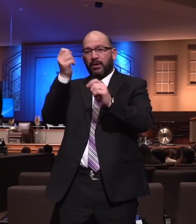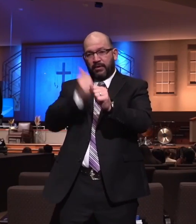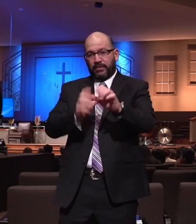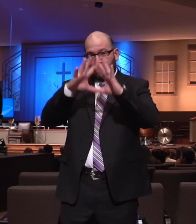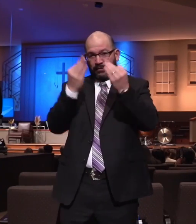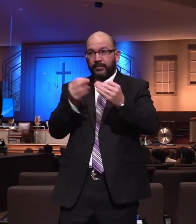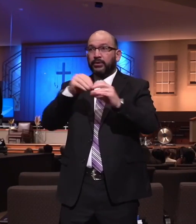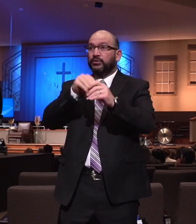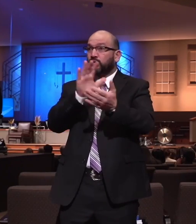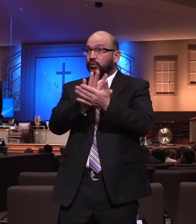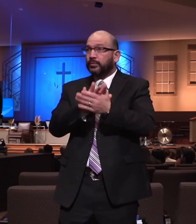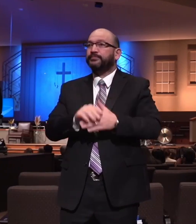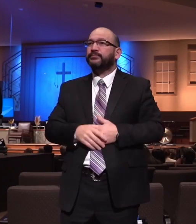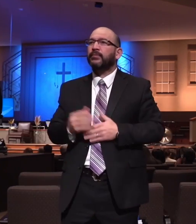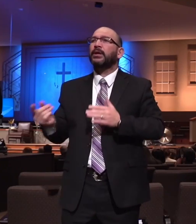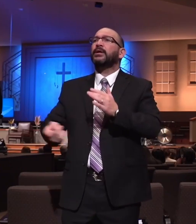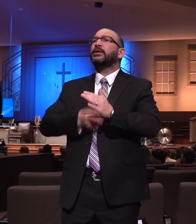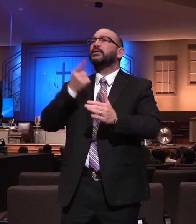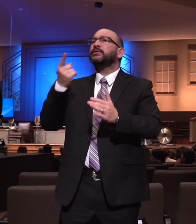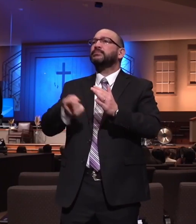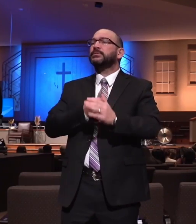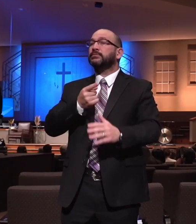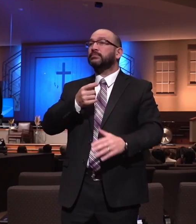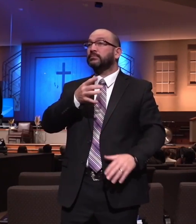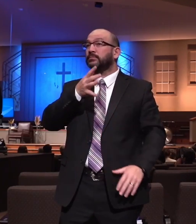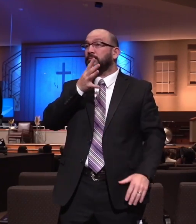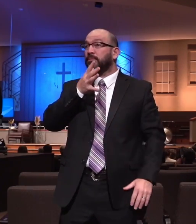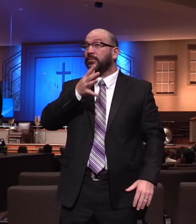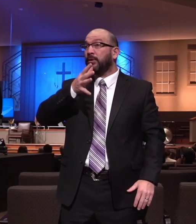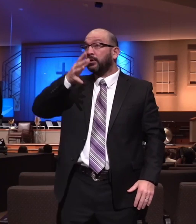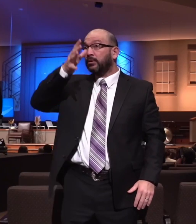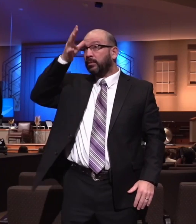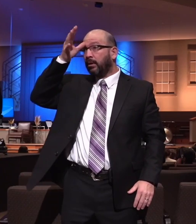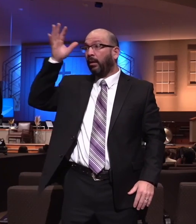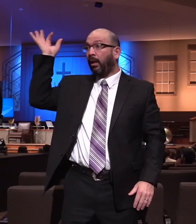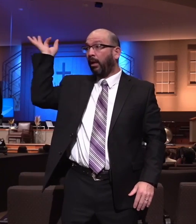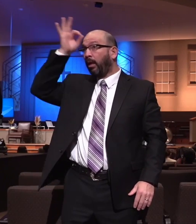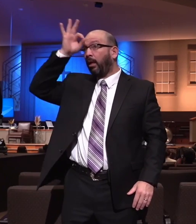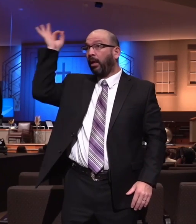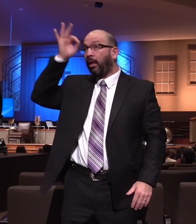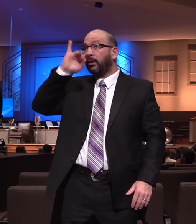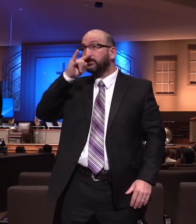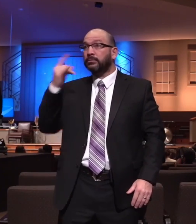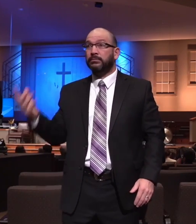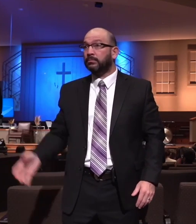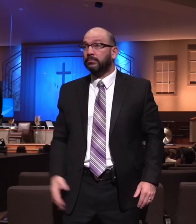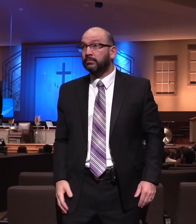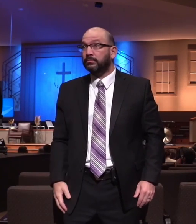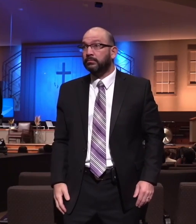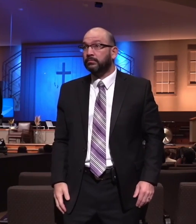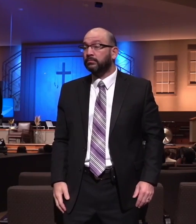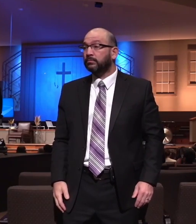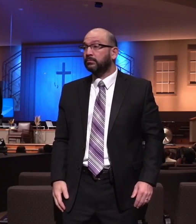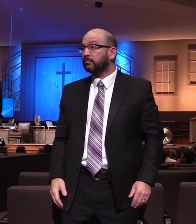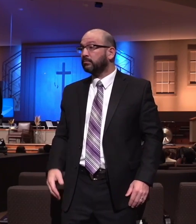Because sometimes parents are oblivious to their children's direction. They don't know who their children's friends are.